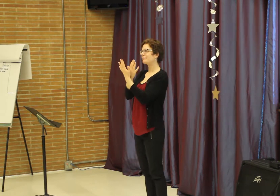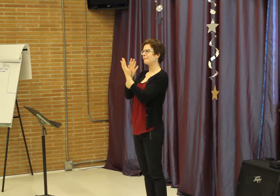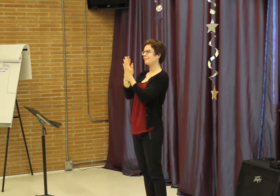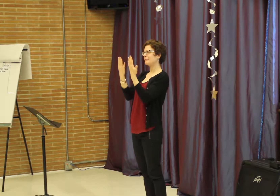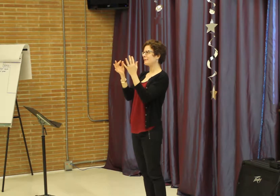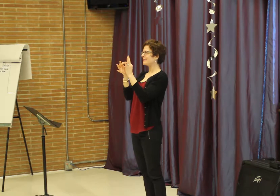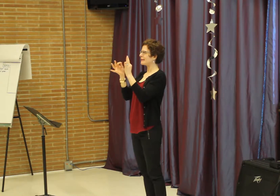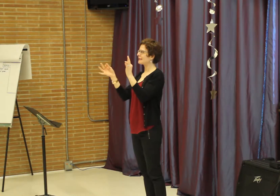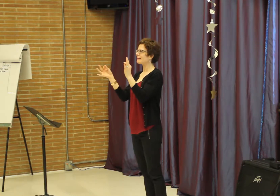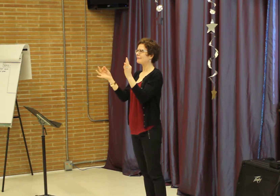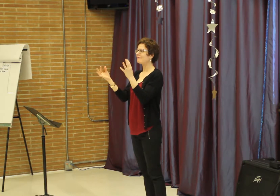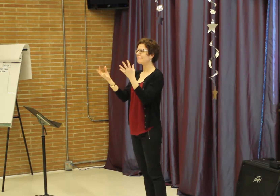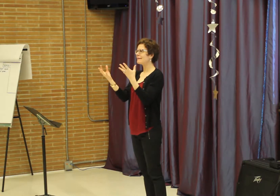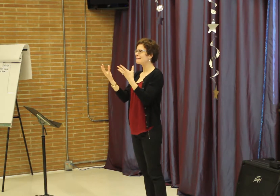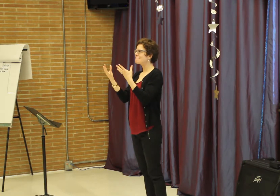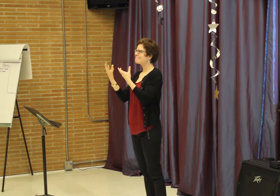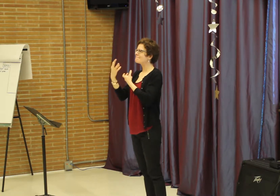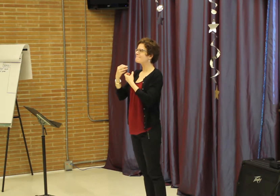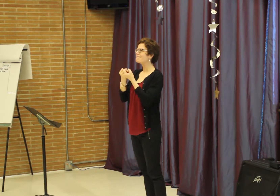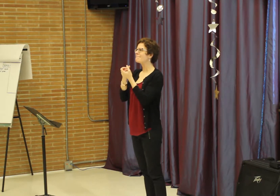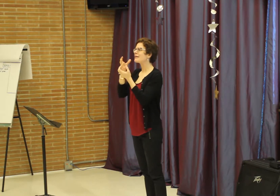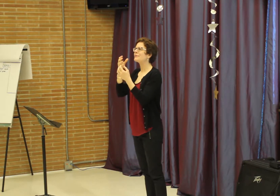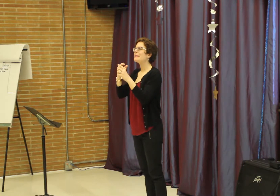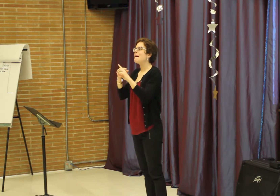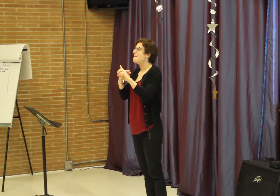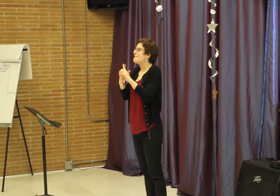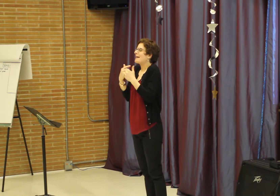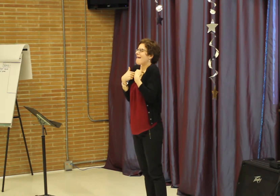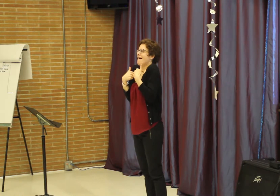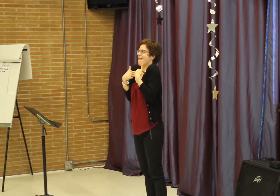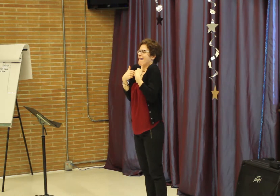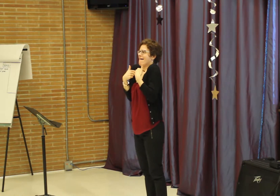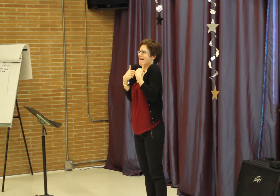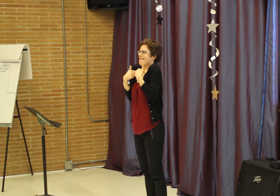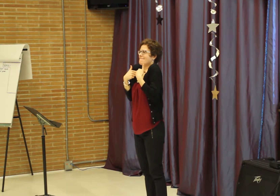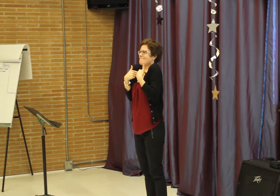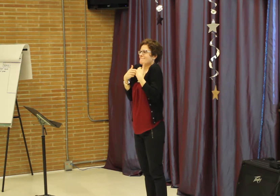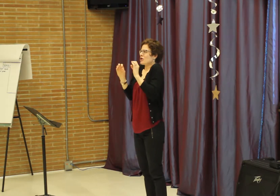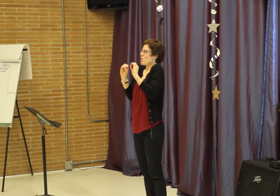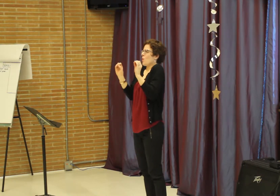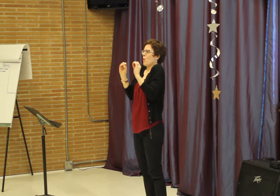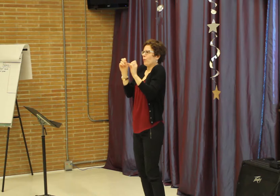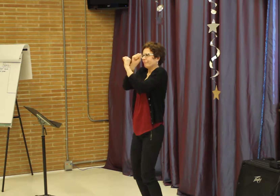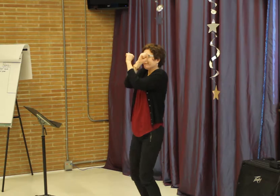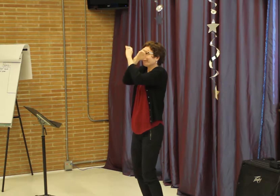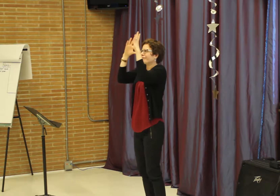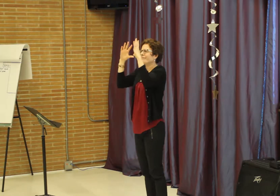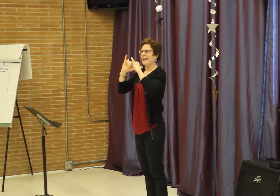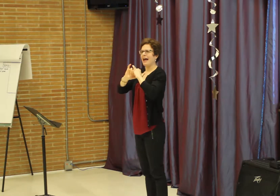approach of how we were supporting these parents and adopting a plurilegualism approach.